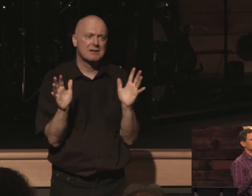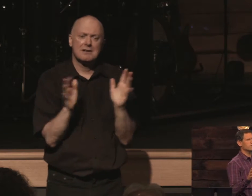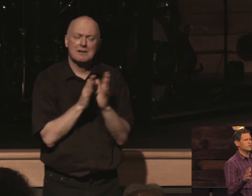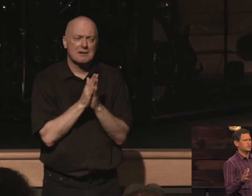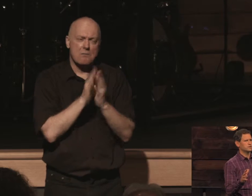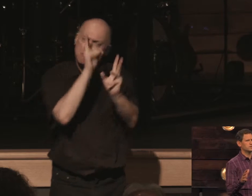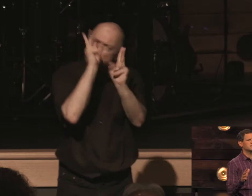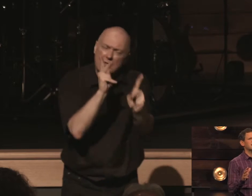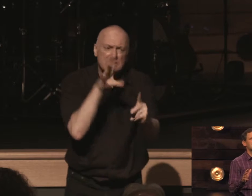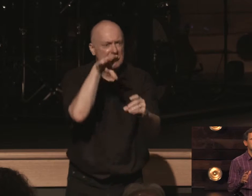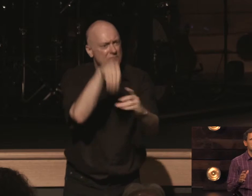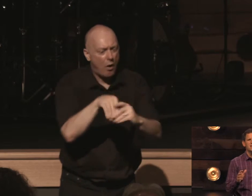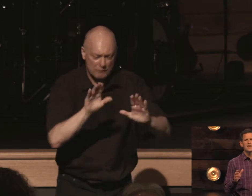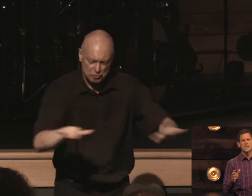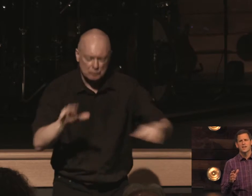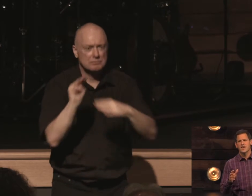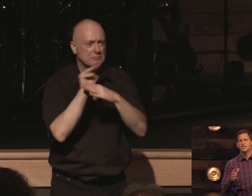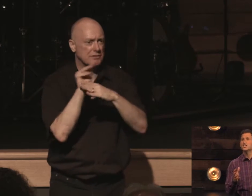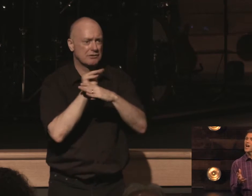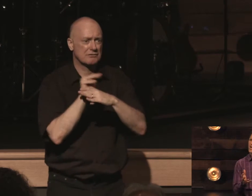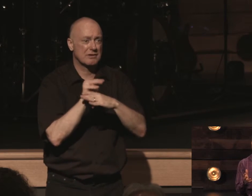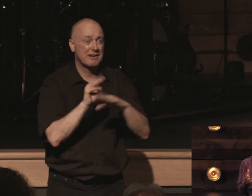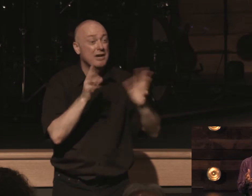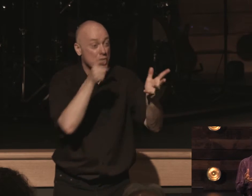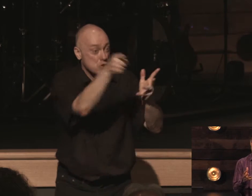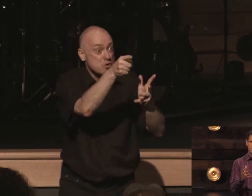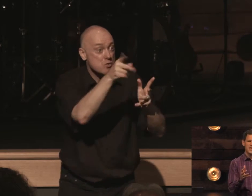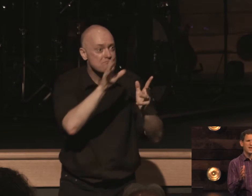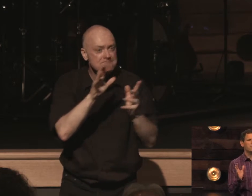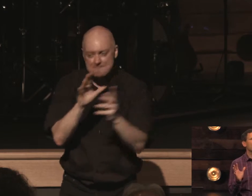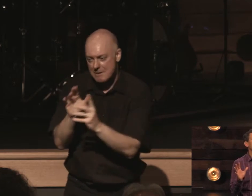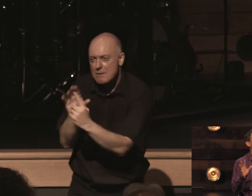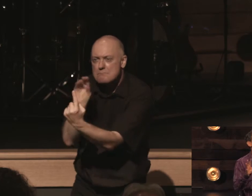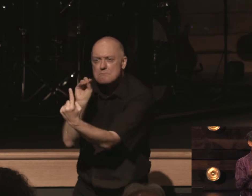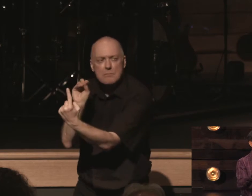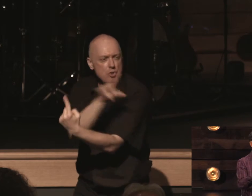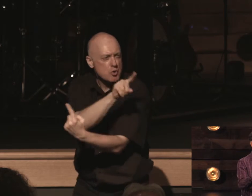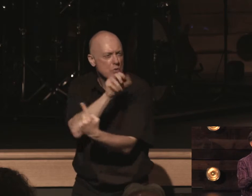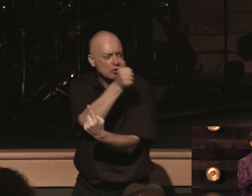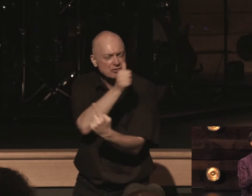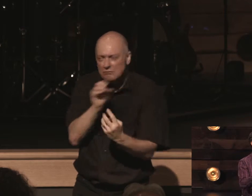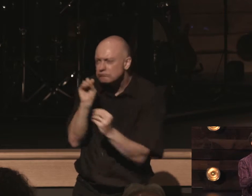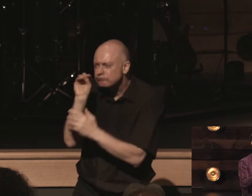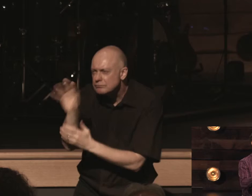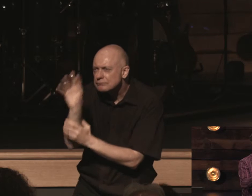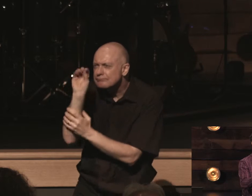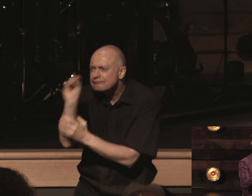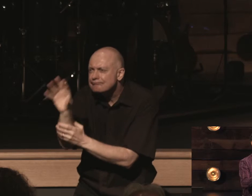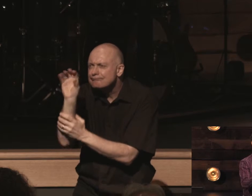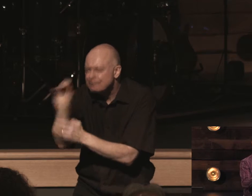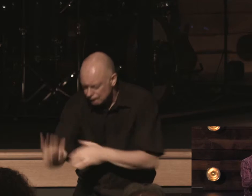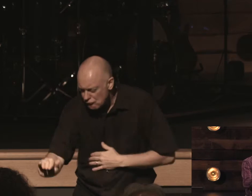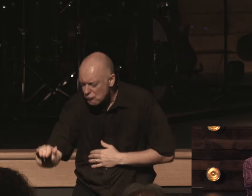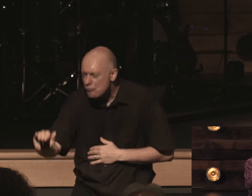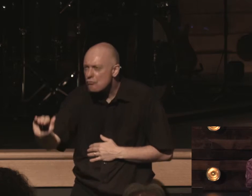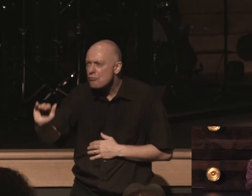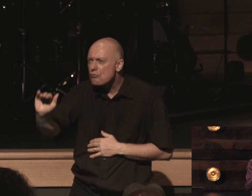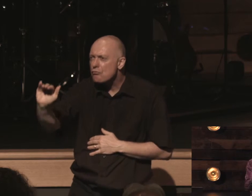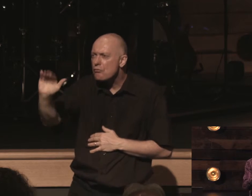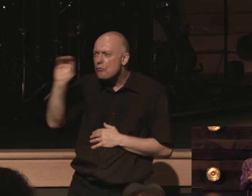privileges than taking a child and pouring into them the very truth and the word of god inspired by him